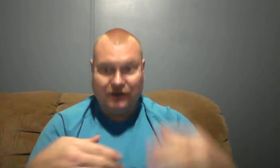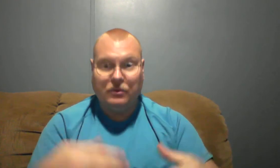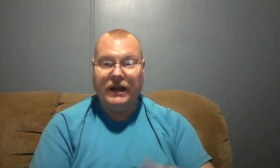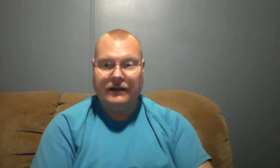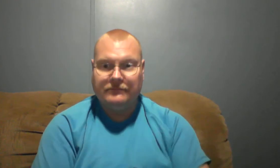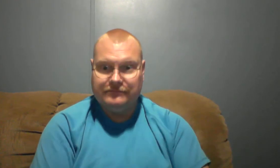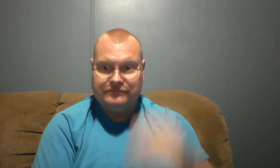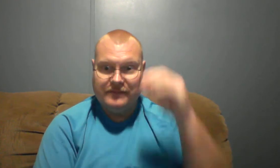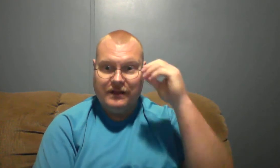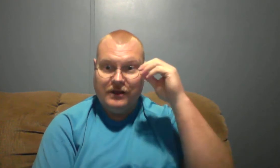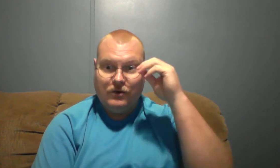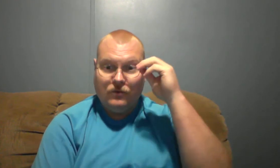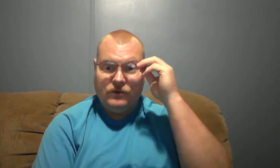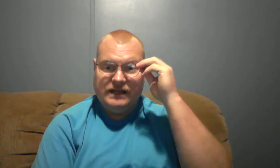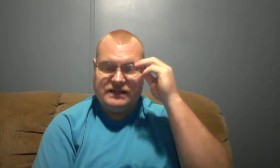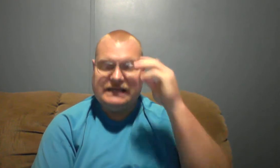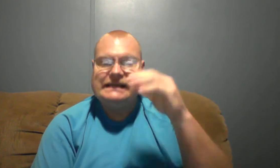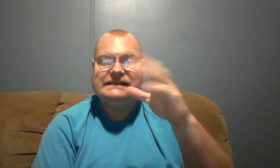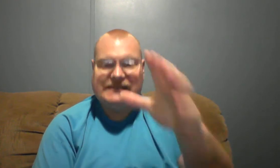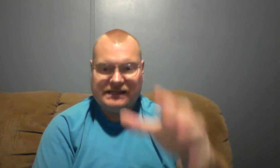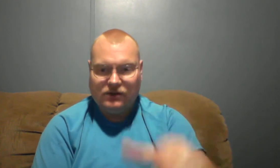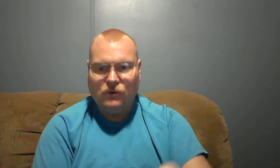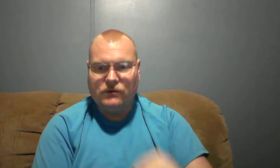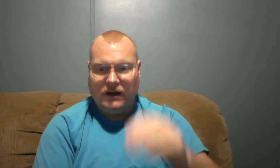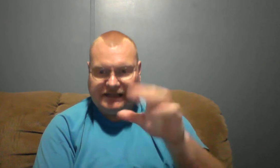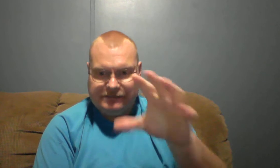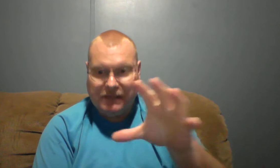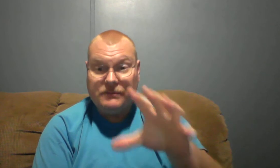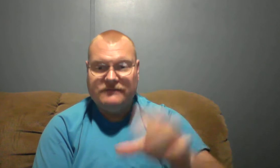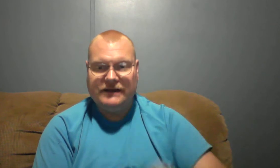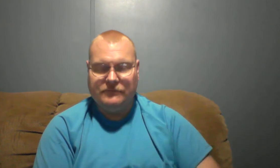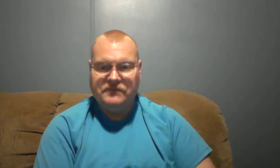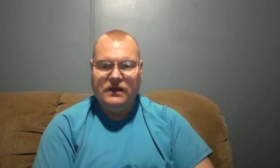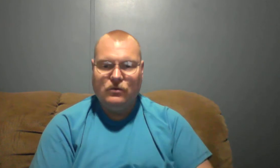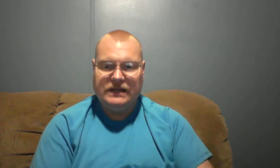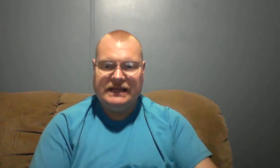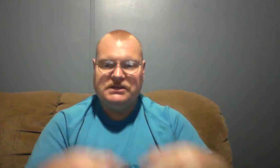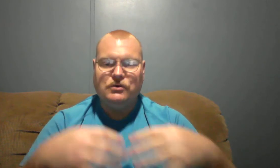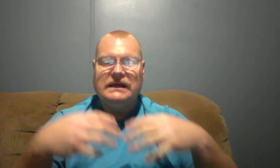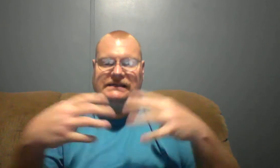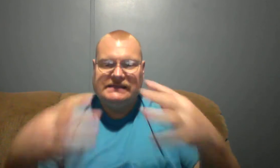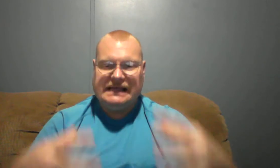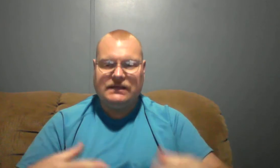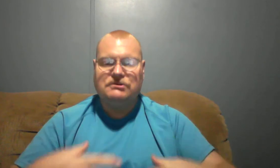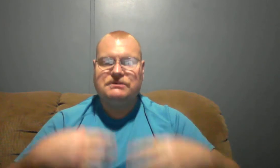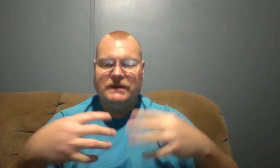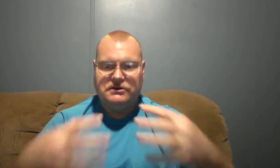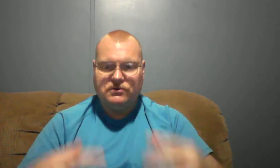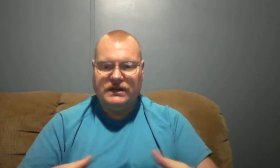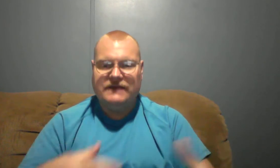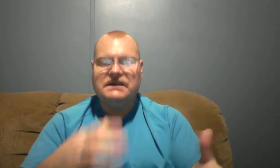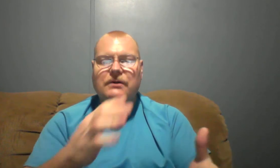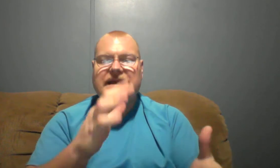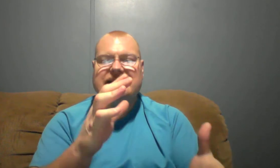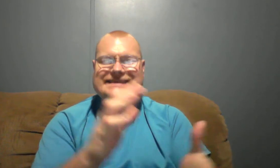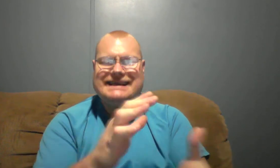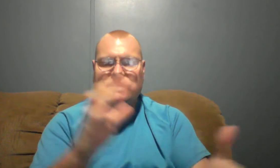praying. We need to seek the Lord while he may be found. We need to seek those spiritual gifts. We need to seek the